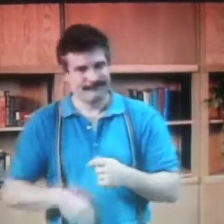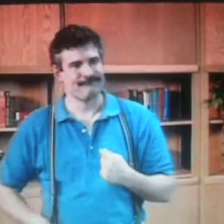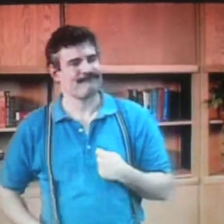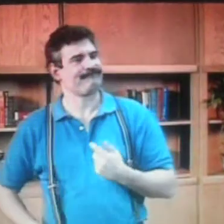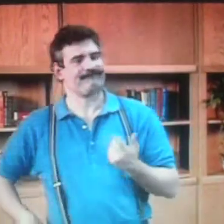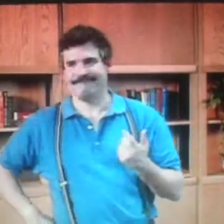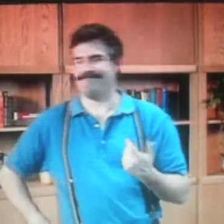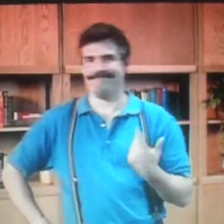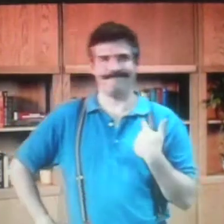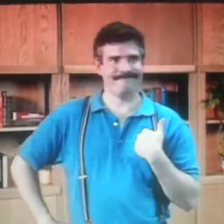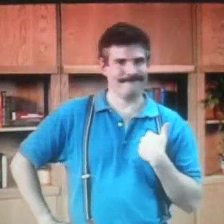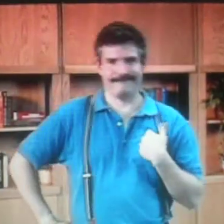person there.